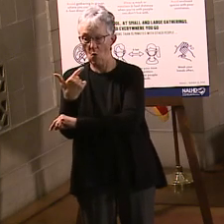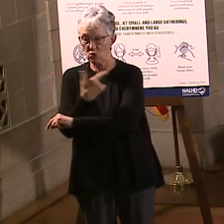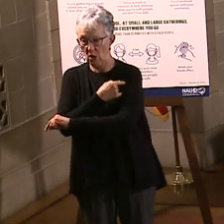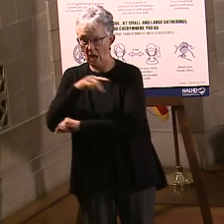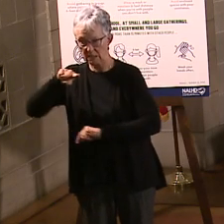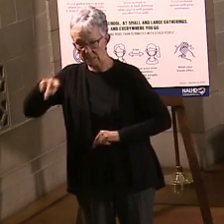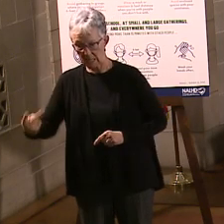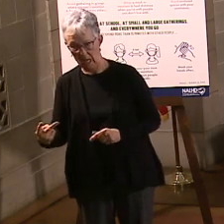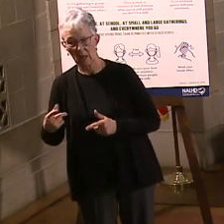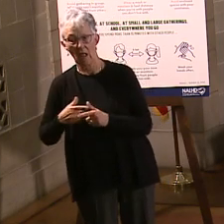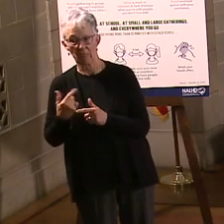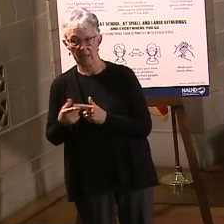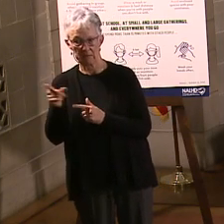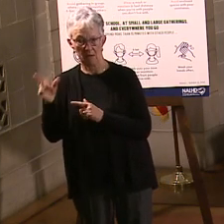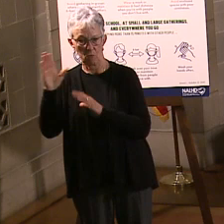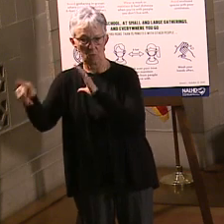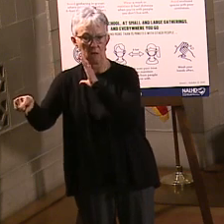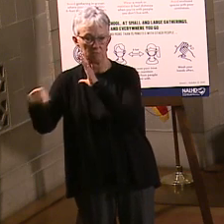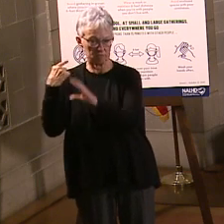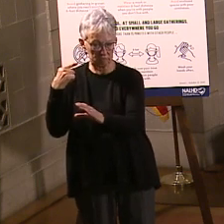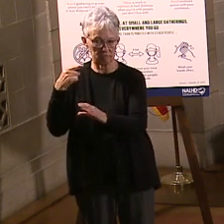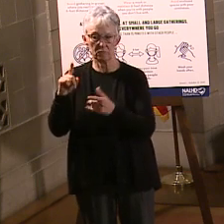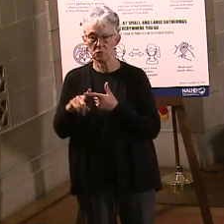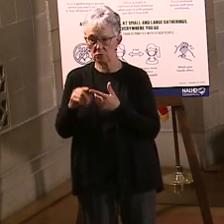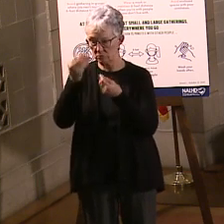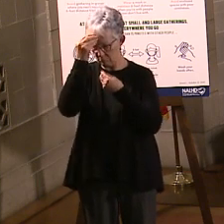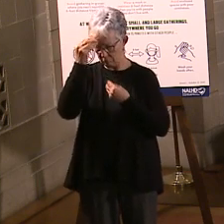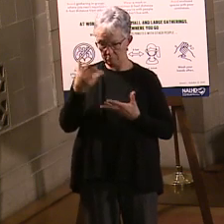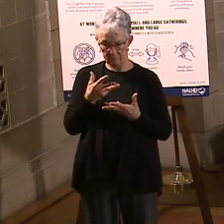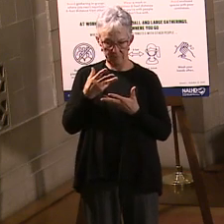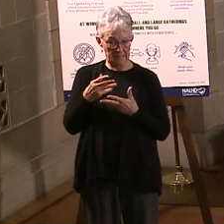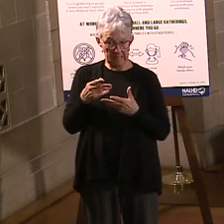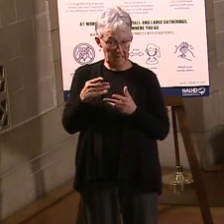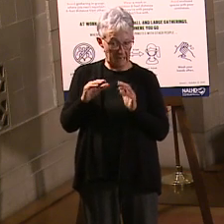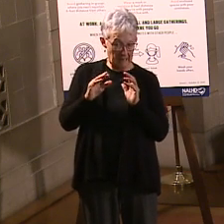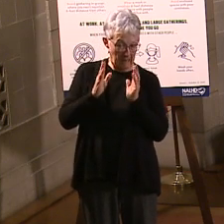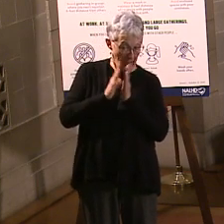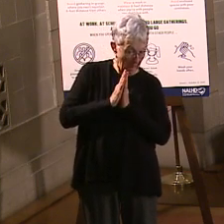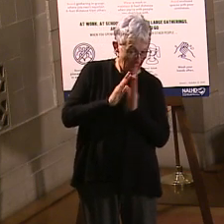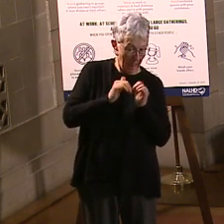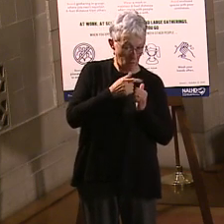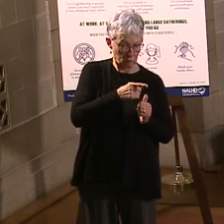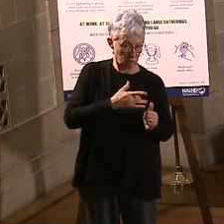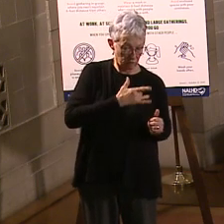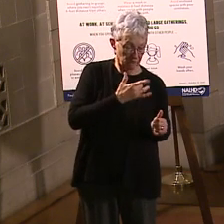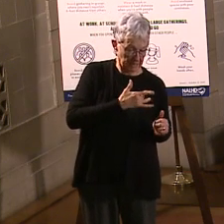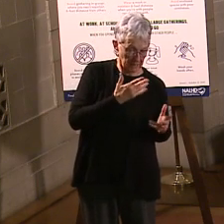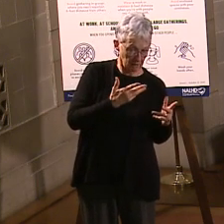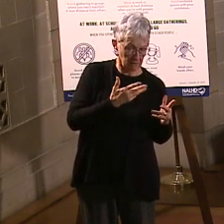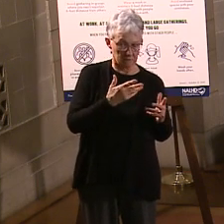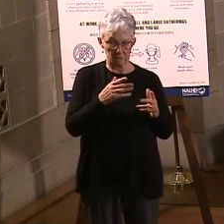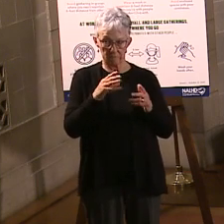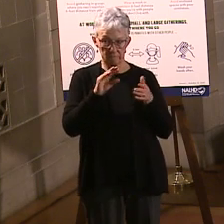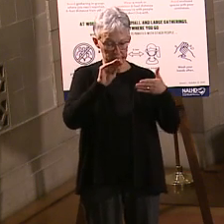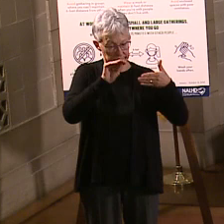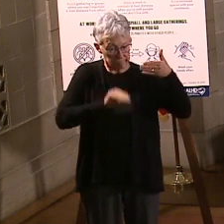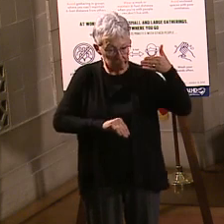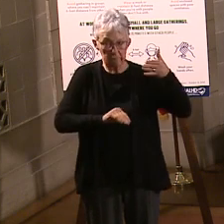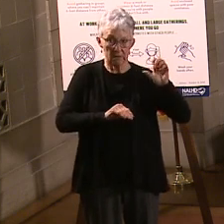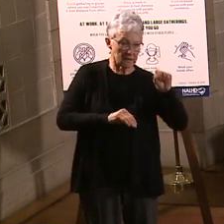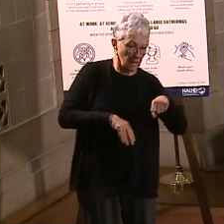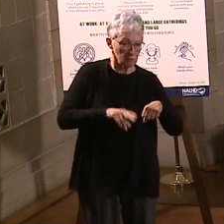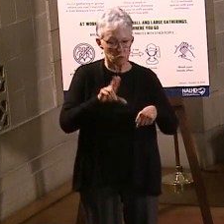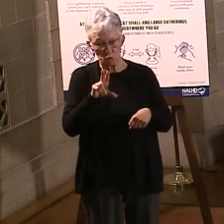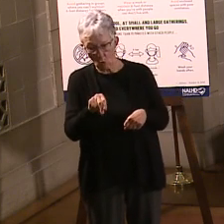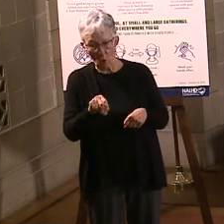but we are working on a proof of confirmation. So that I know that there's a lot of talk in the media about in some companies talking